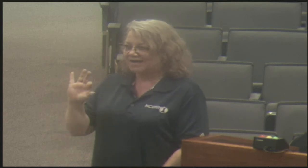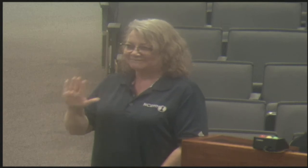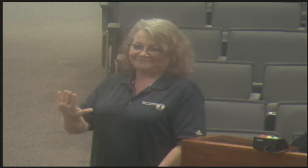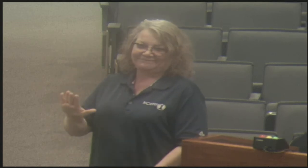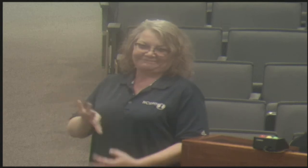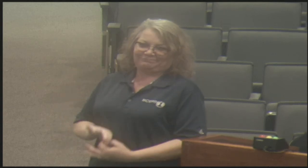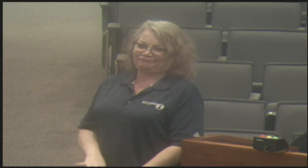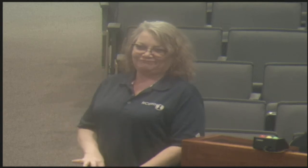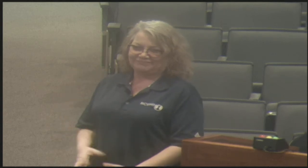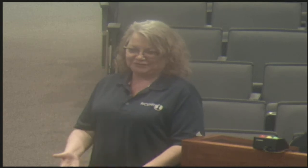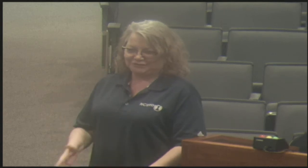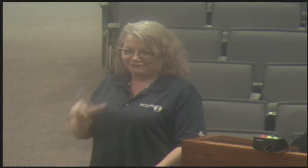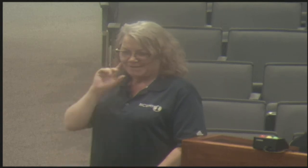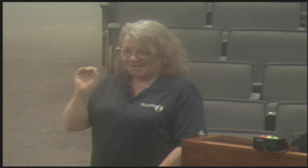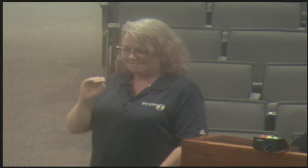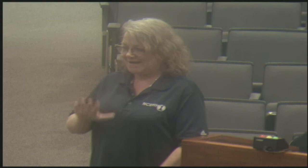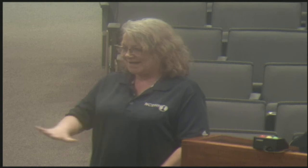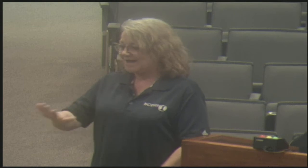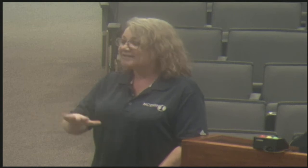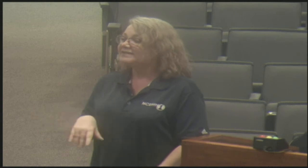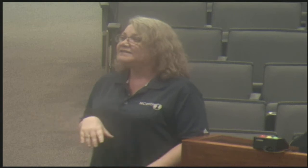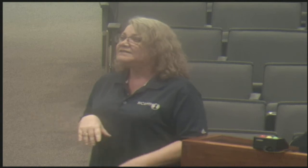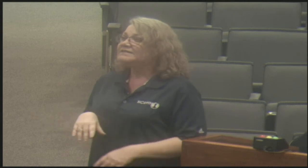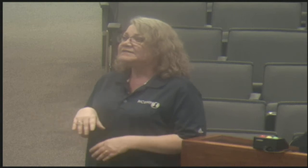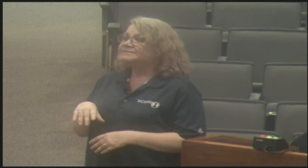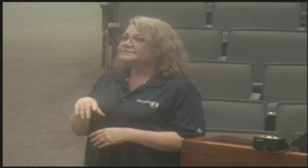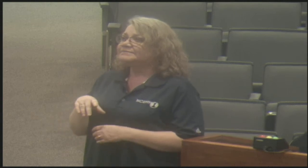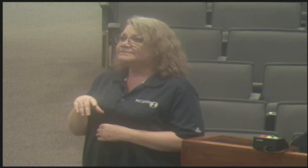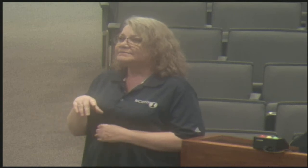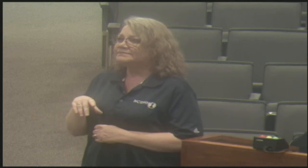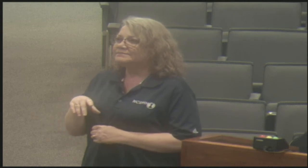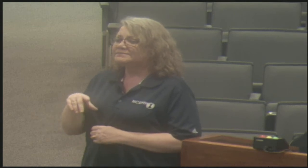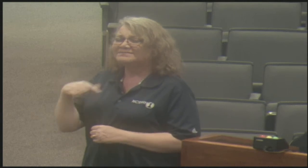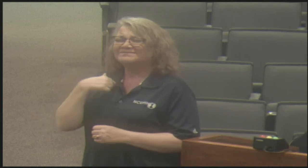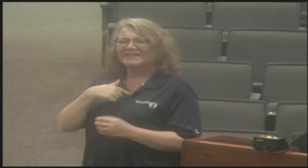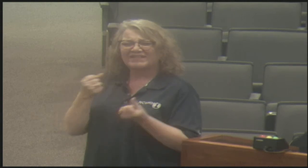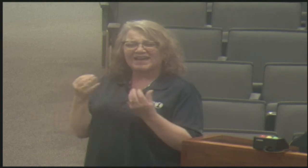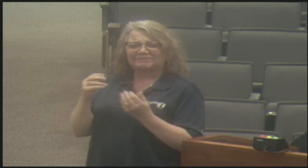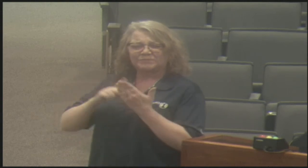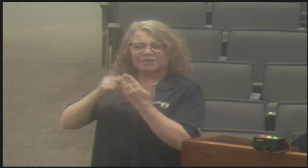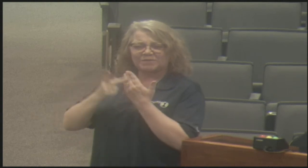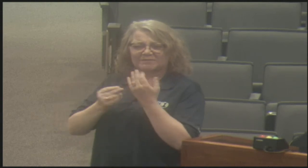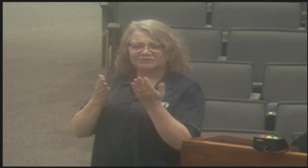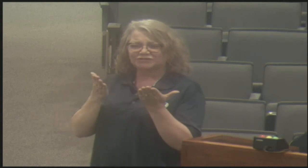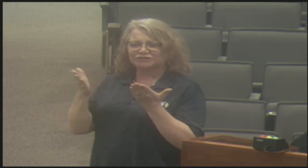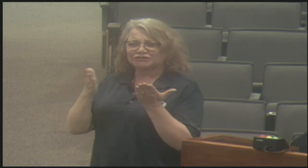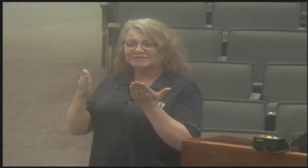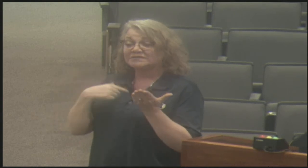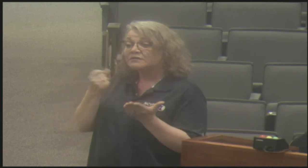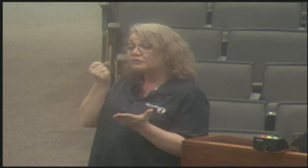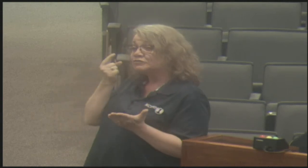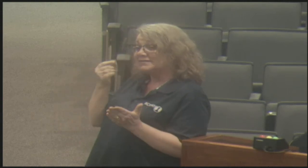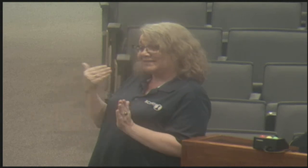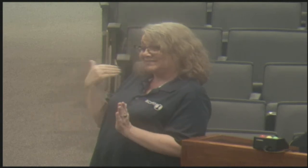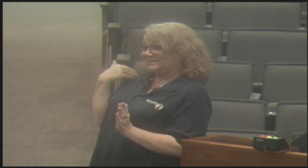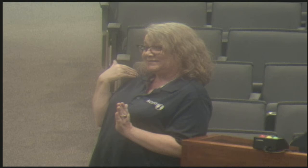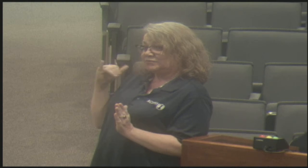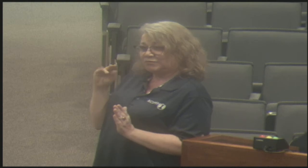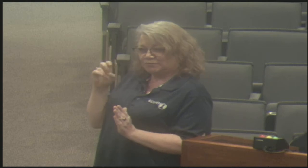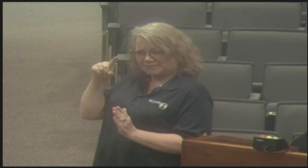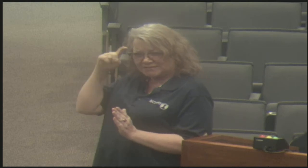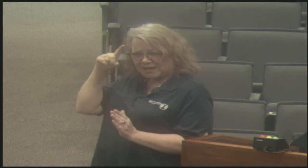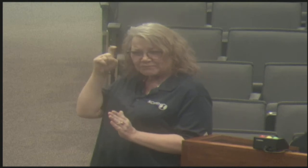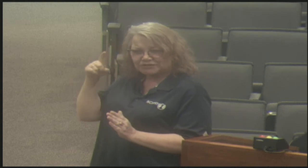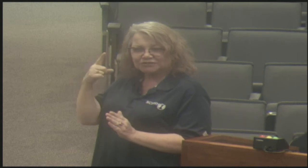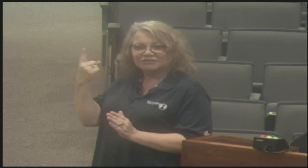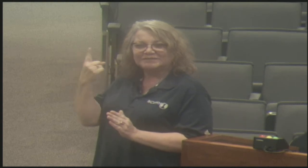have the state broken down into specific regions. And Omaha is one of those regions. Of course, we have a lot